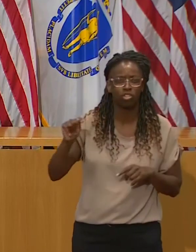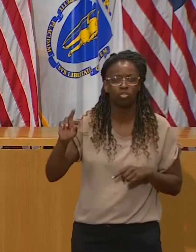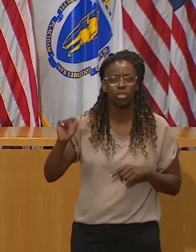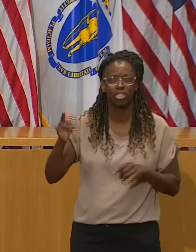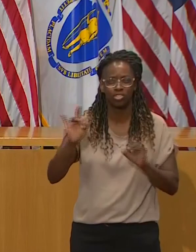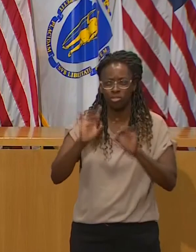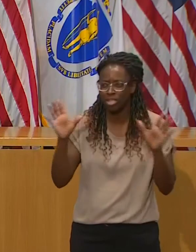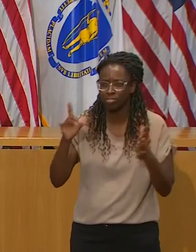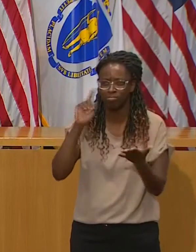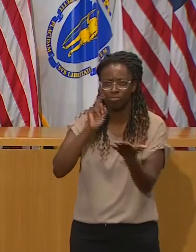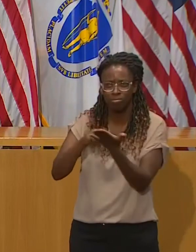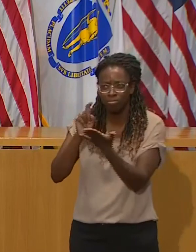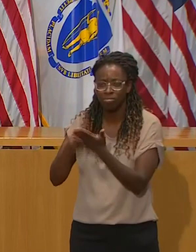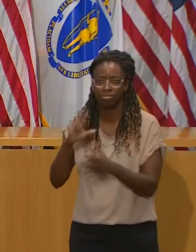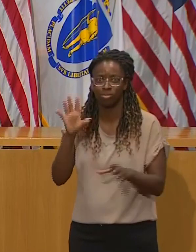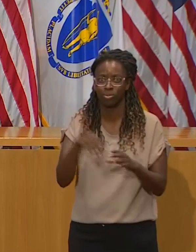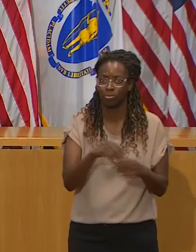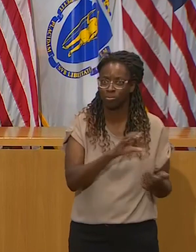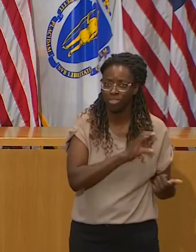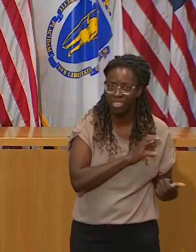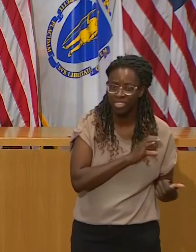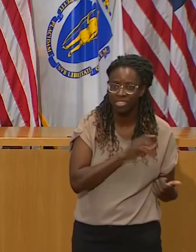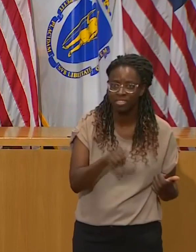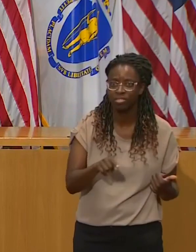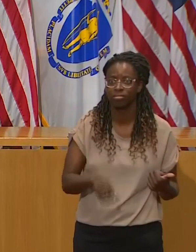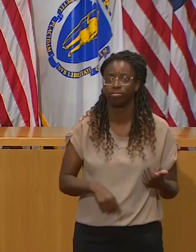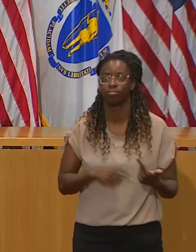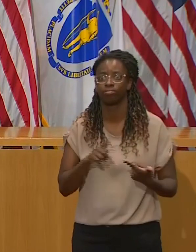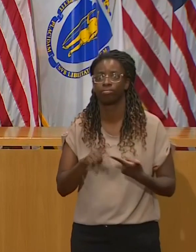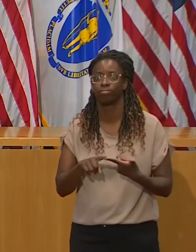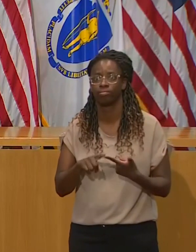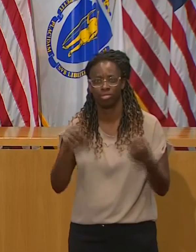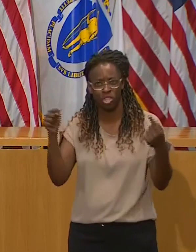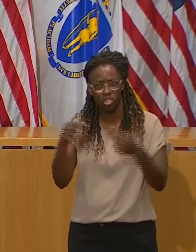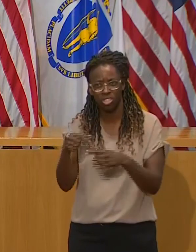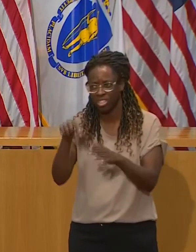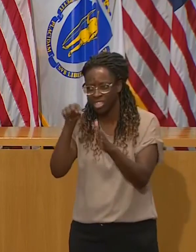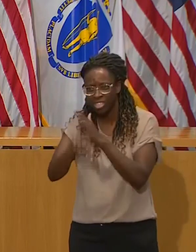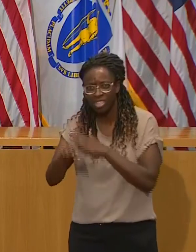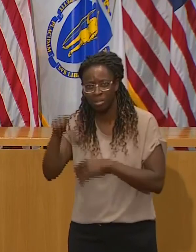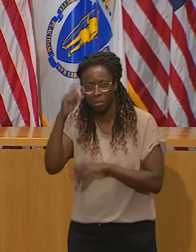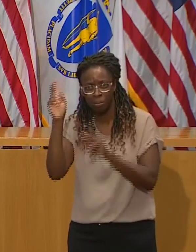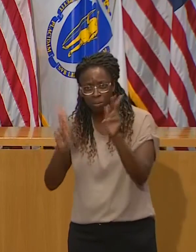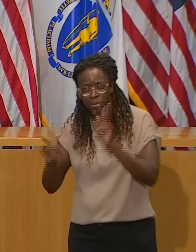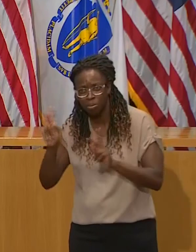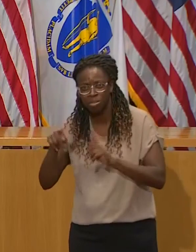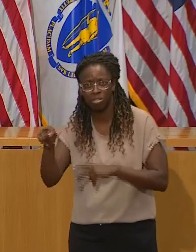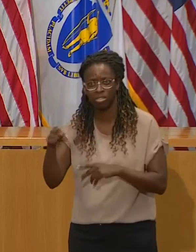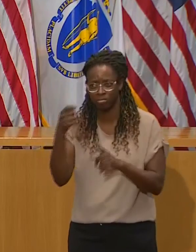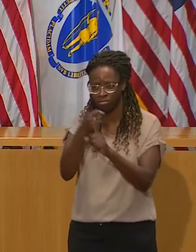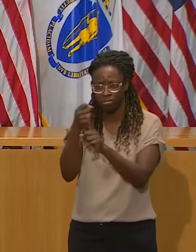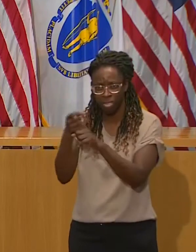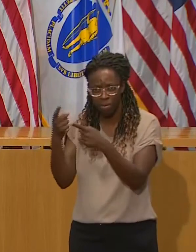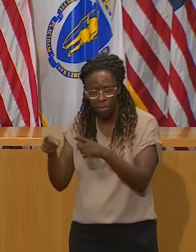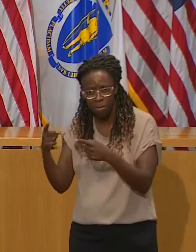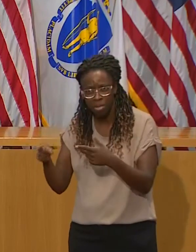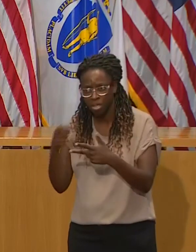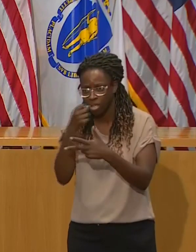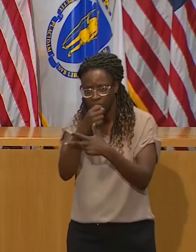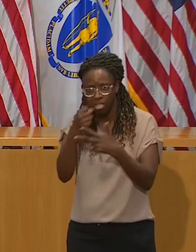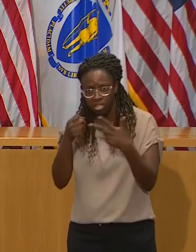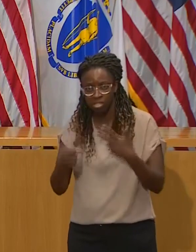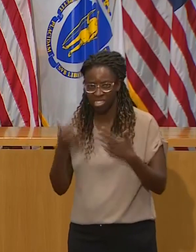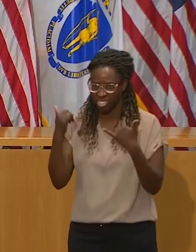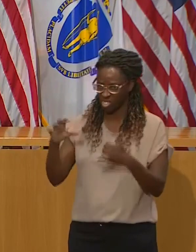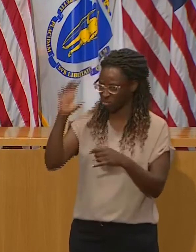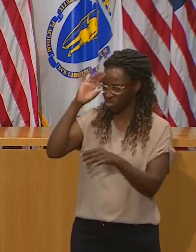enforcement and people of color. And then you throw on top of all that a presidential election and